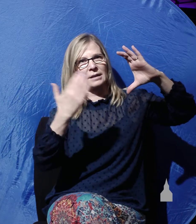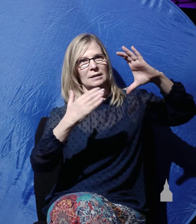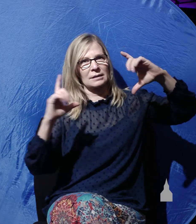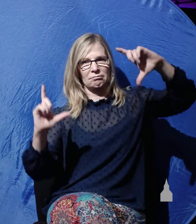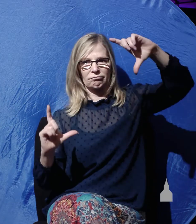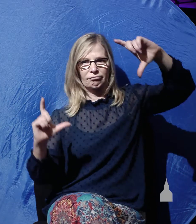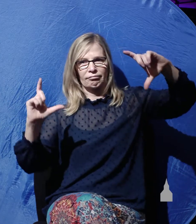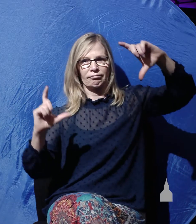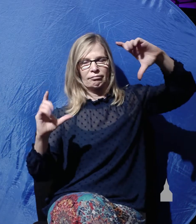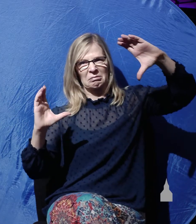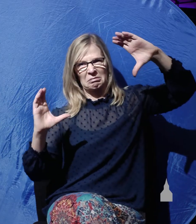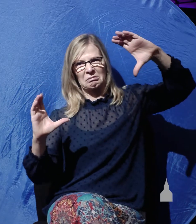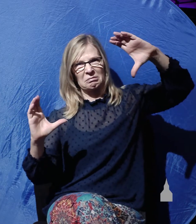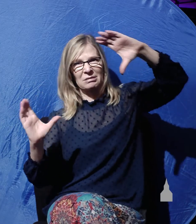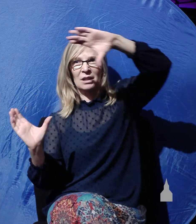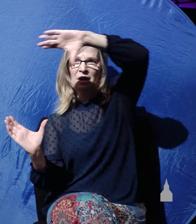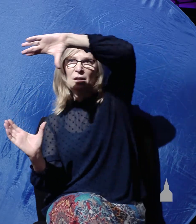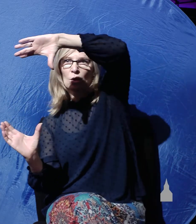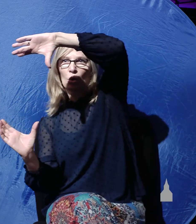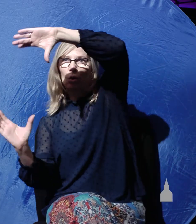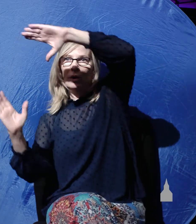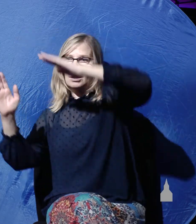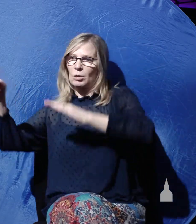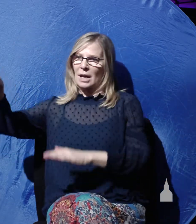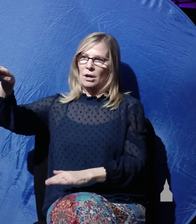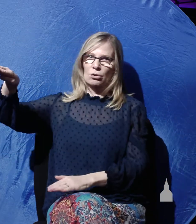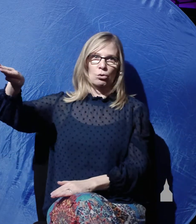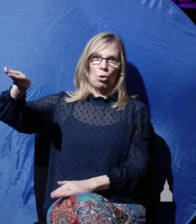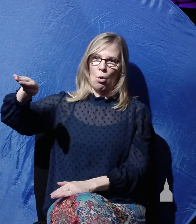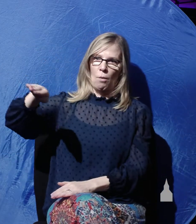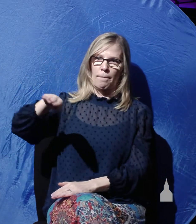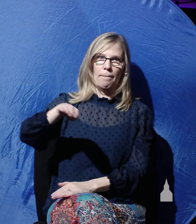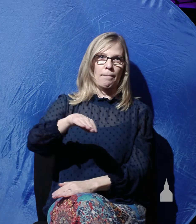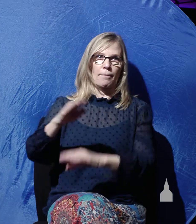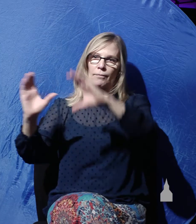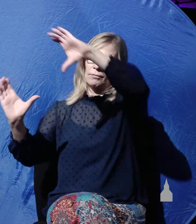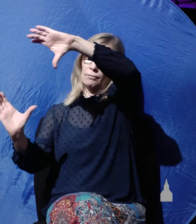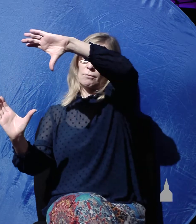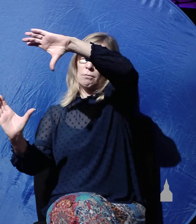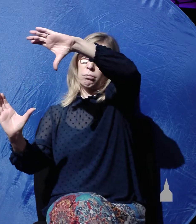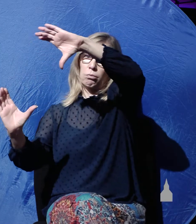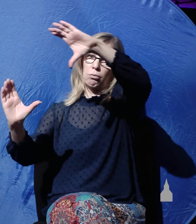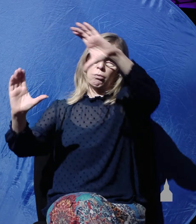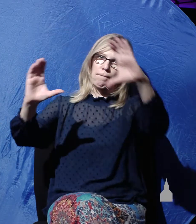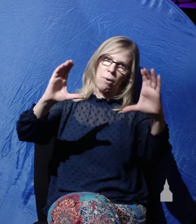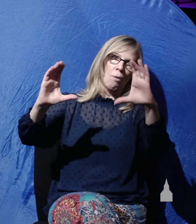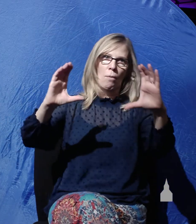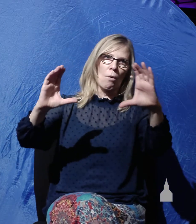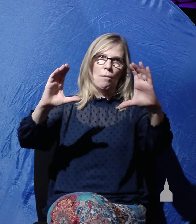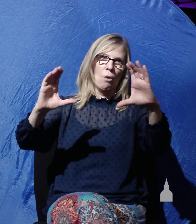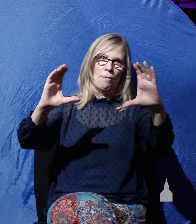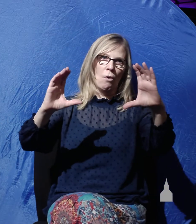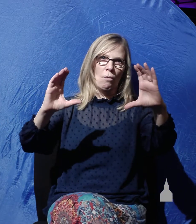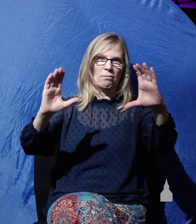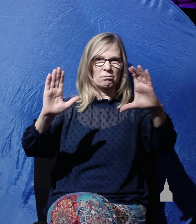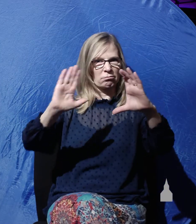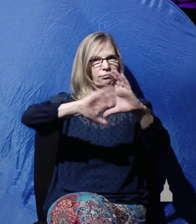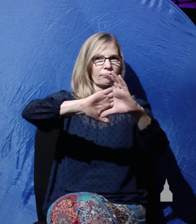a rock that rolled down a sloping groove till it was securely in front of the entrance to keep out